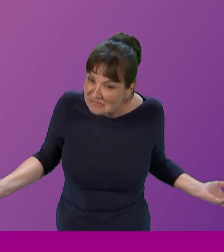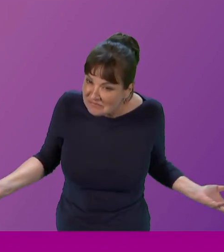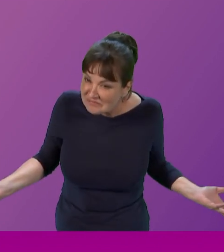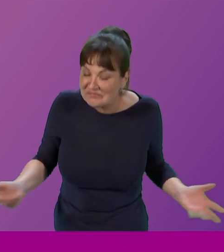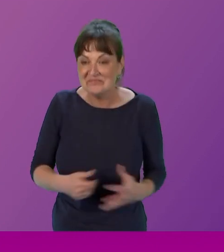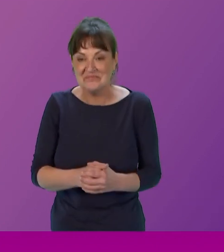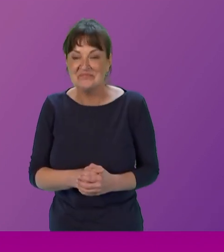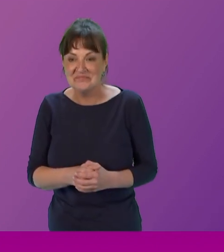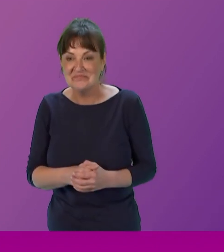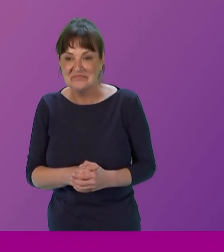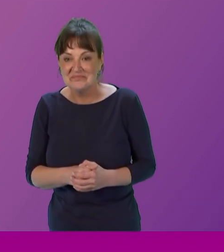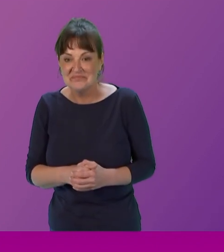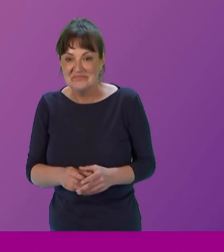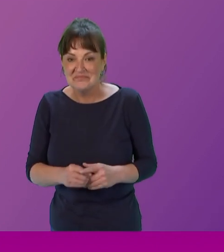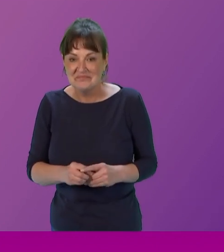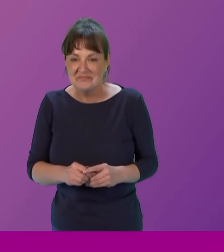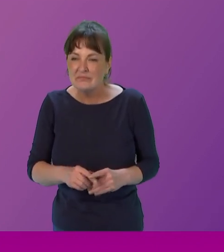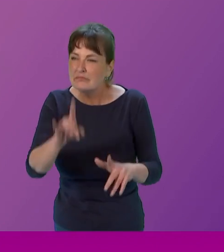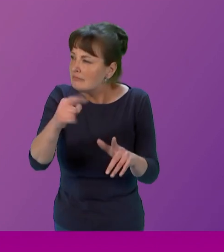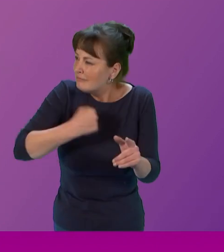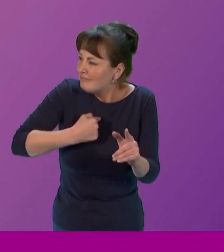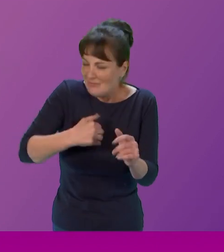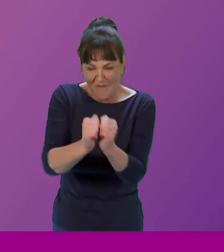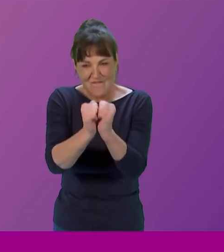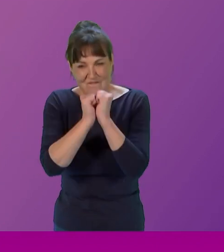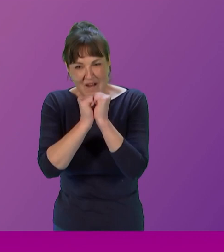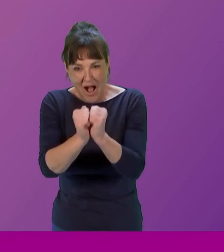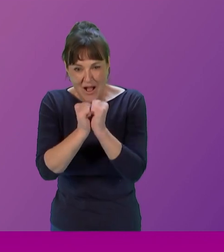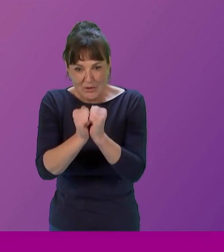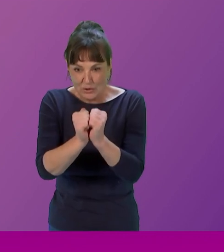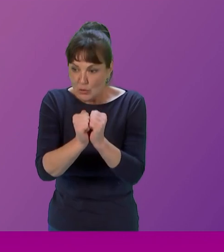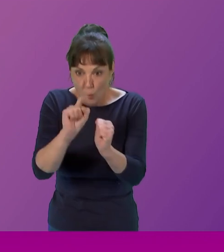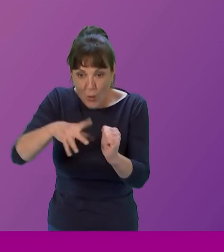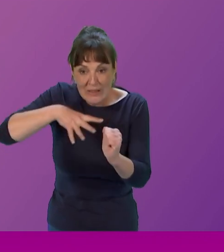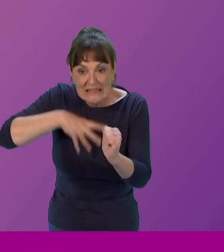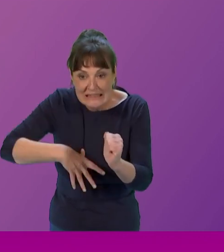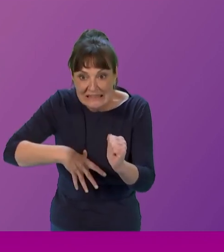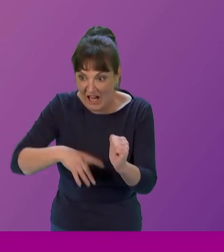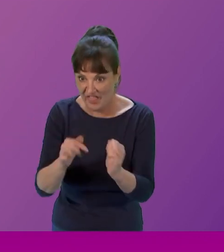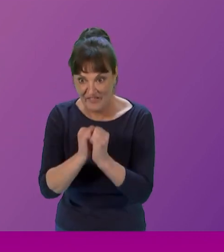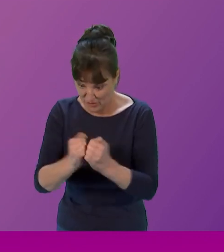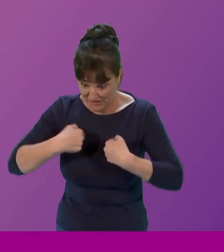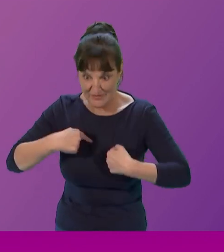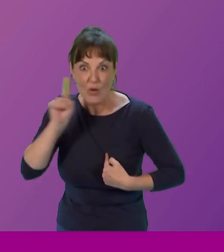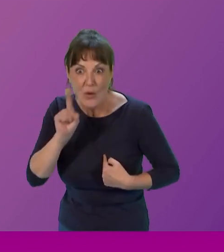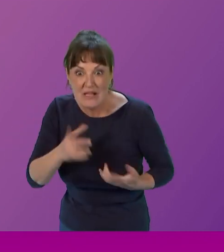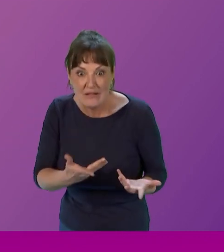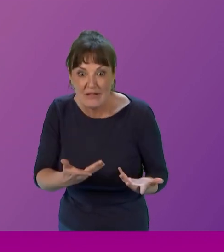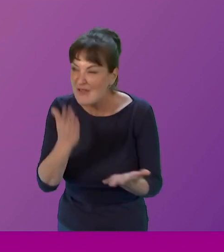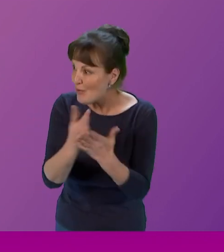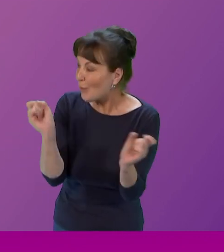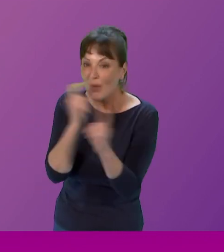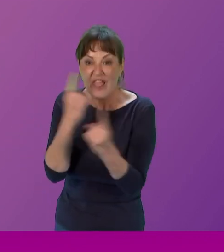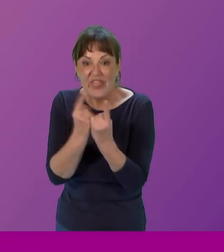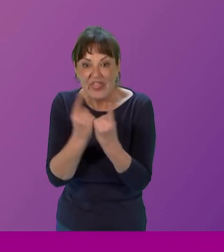The values, the values that we need are the ones that are undervalued. And the weirdest thing that's already been mentioned today is those very values are the values of women.